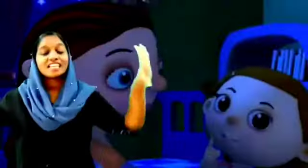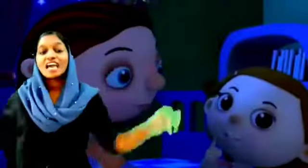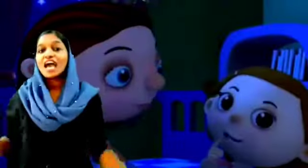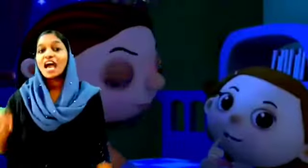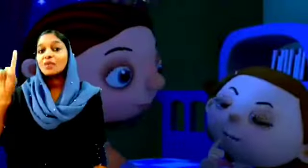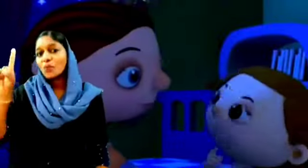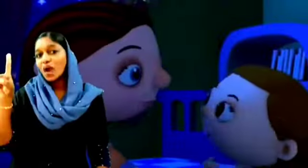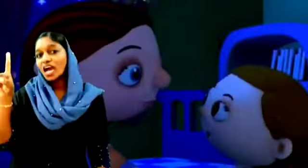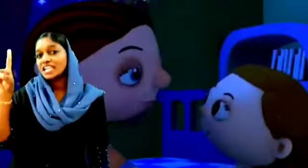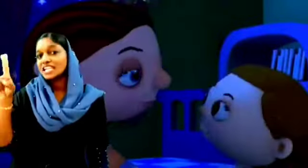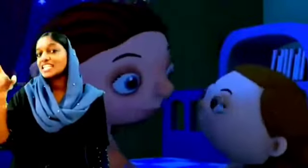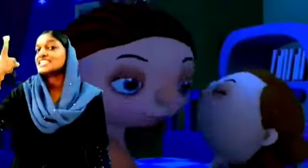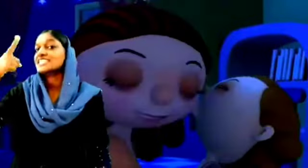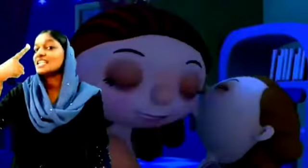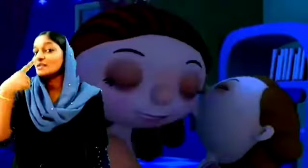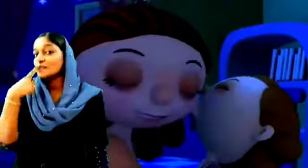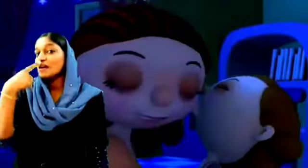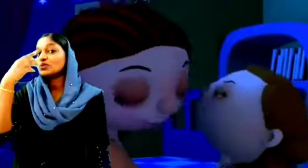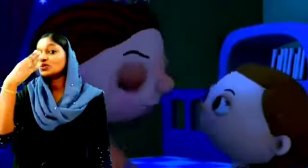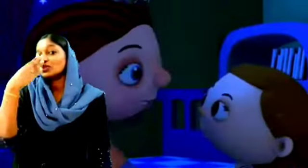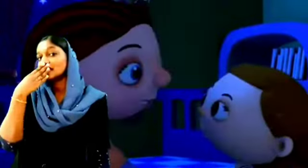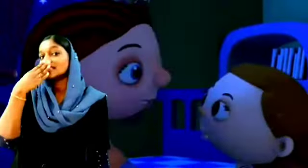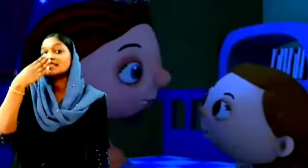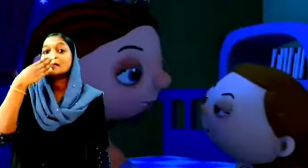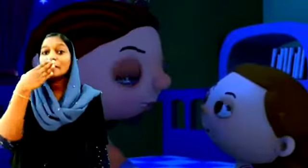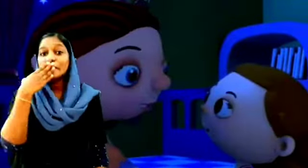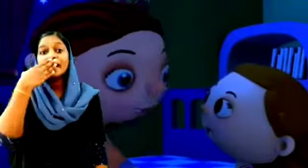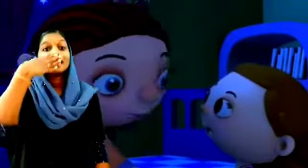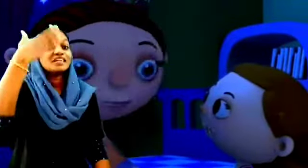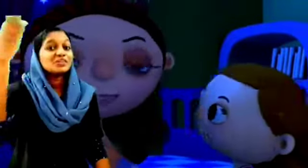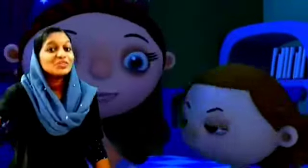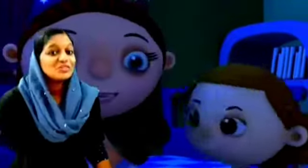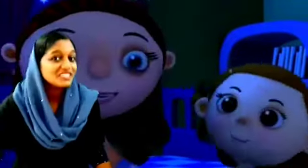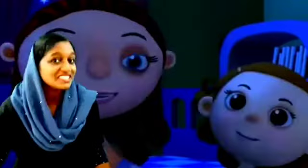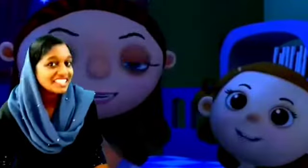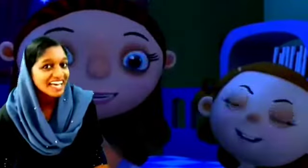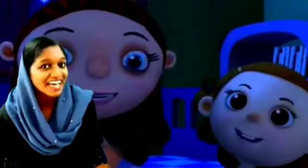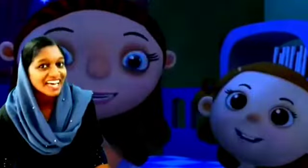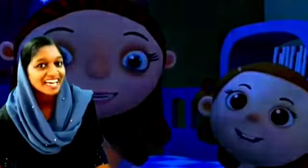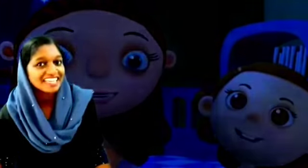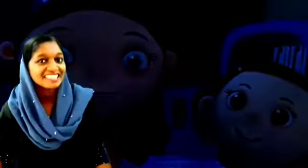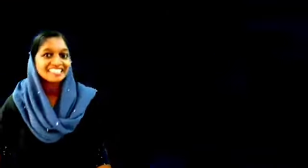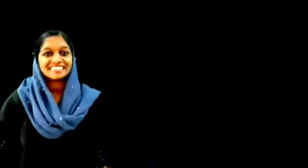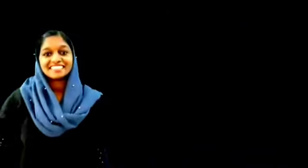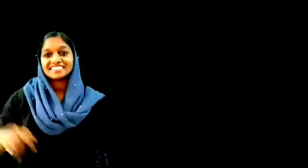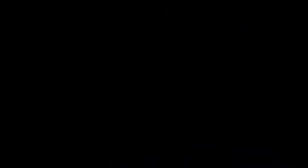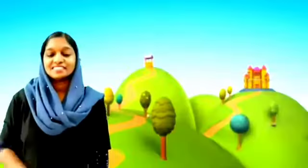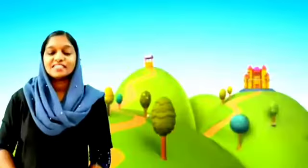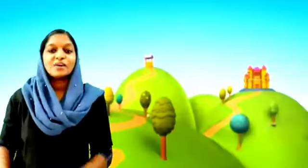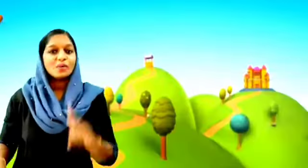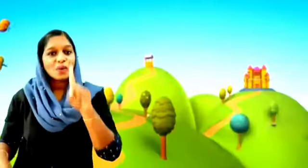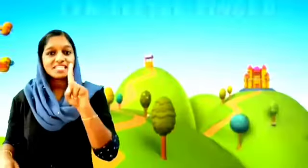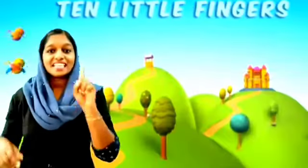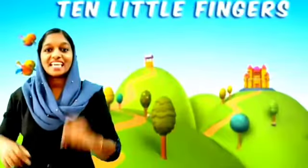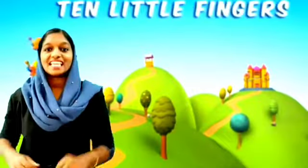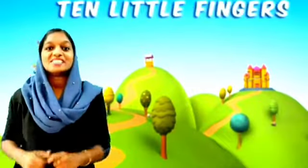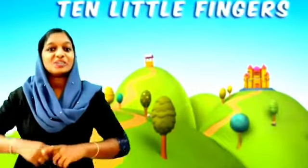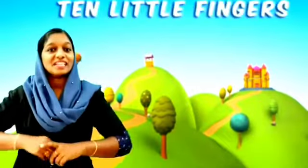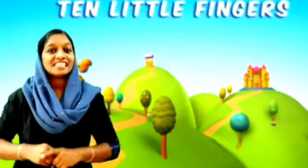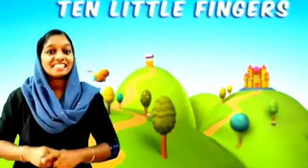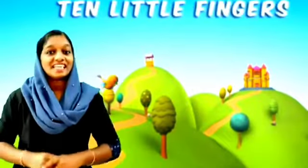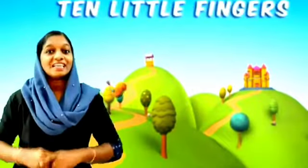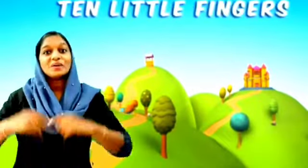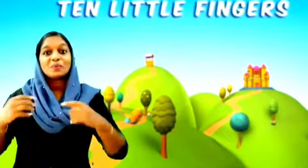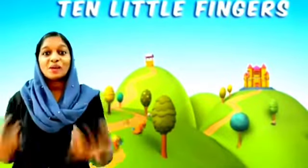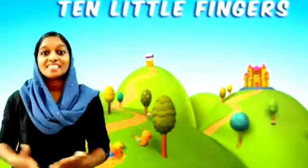bright and one little mouth to kiss mother good night once again